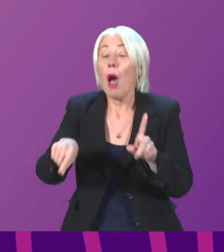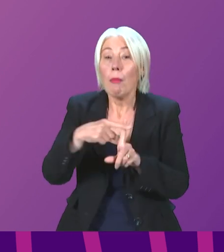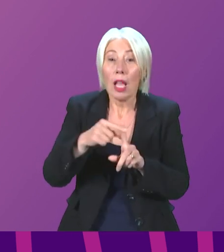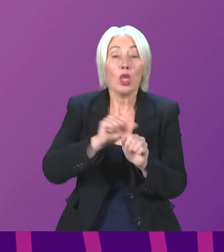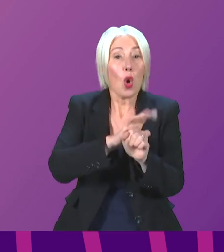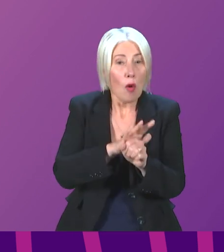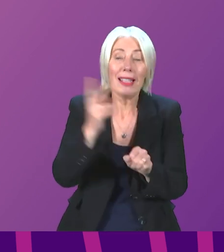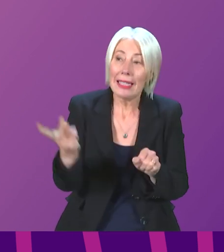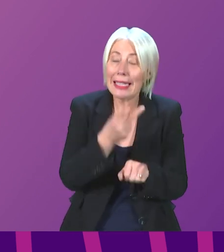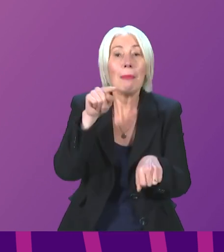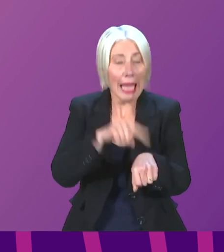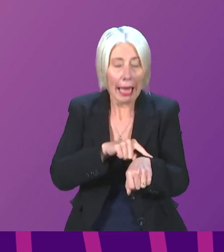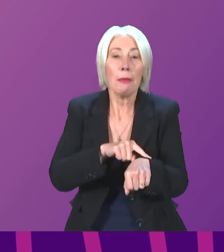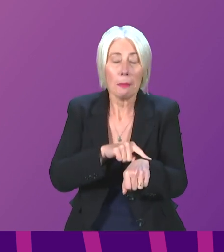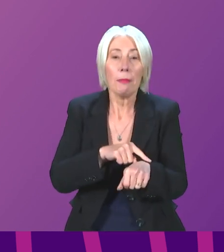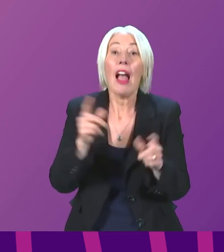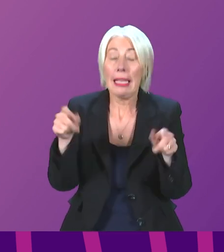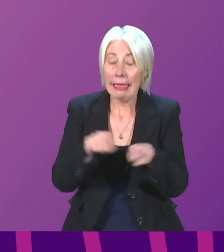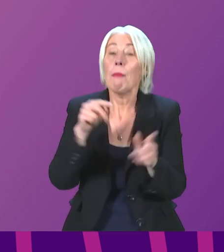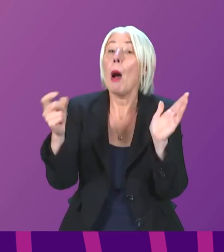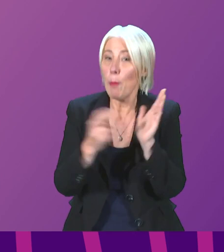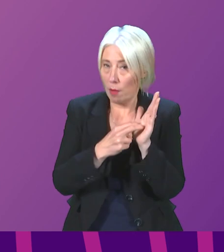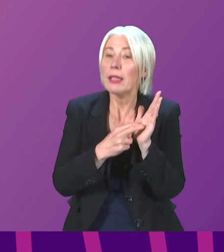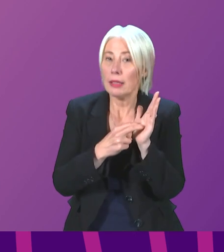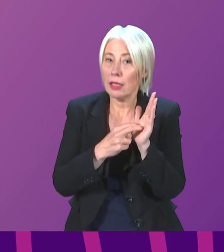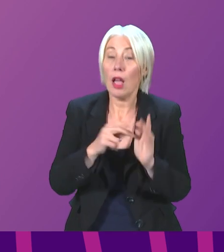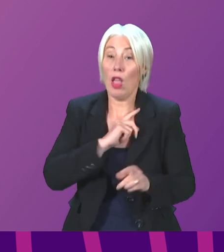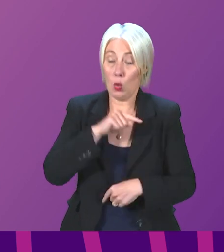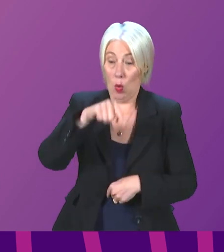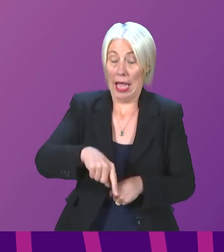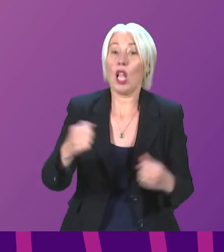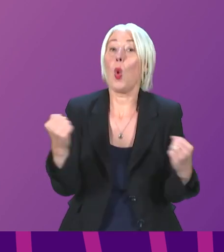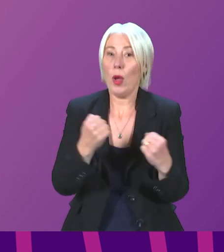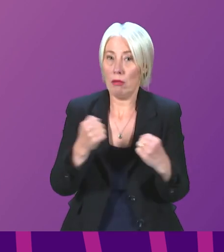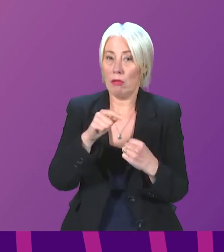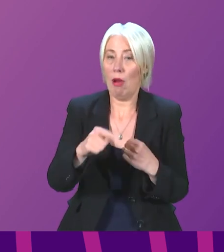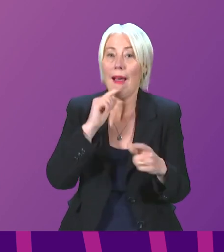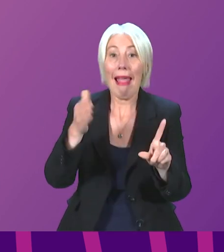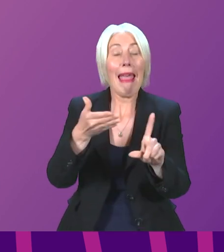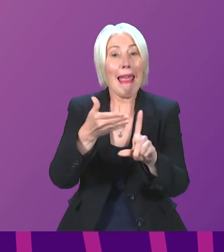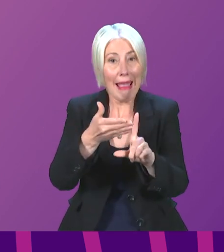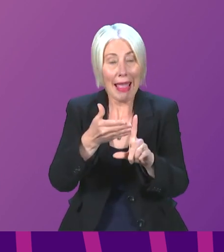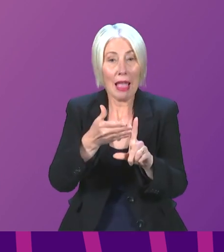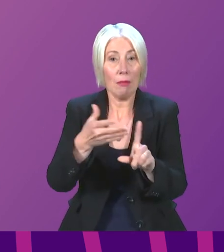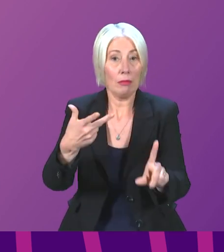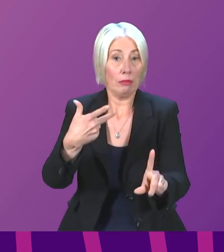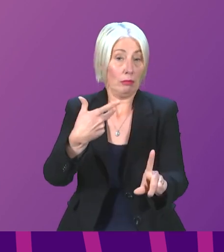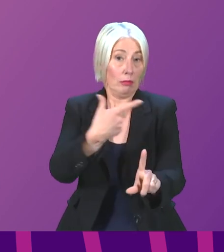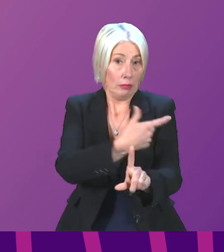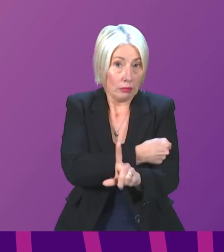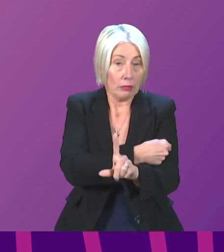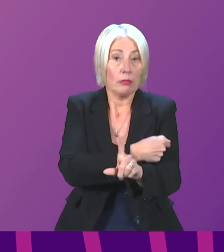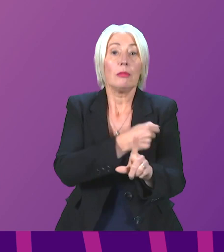both vaccines at the same appointment. That's why this winter, as I've already mentioned, we'll aim to administer the COVID-19 flu